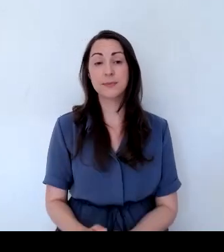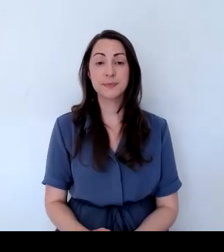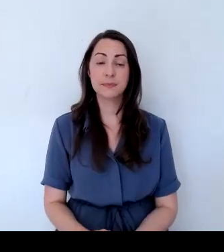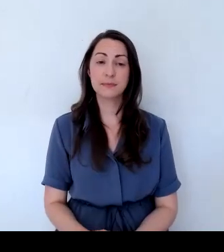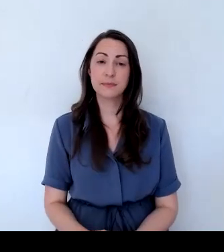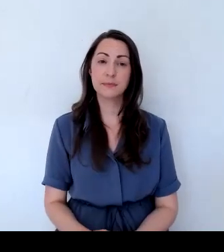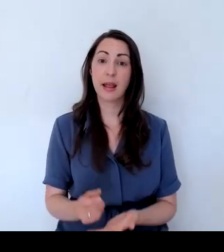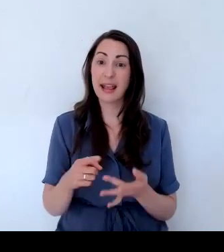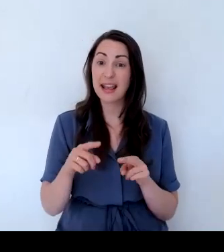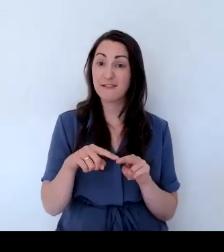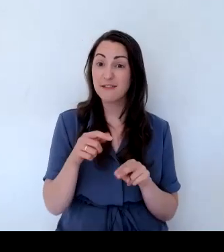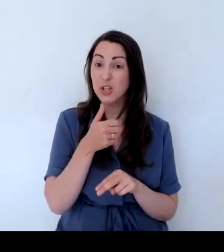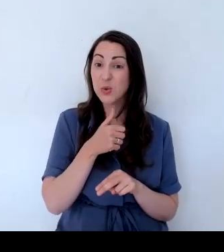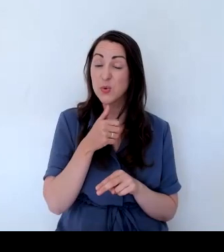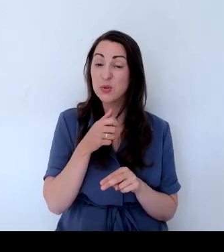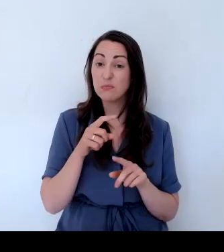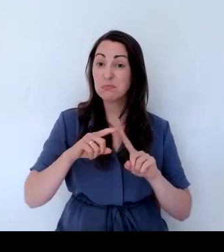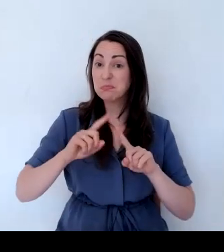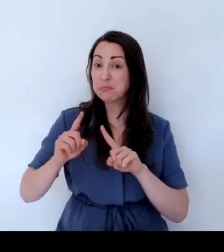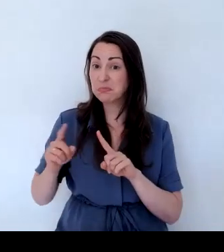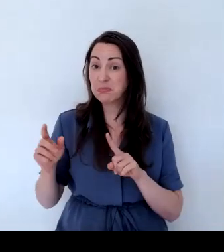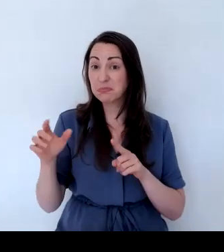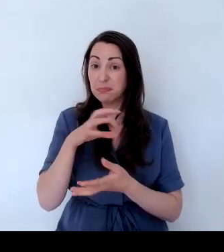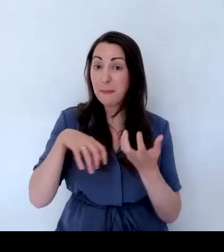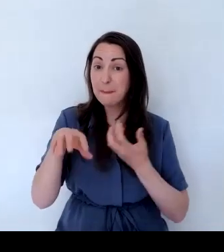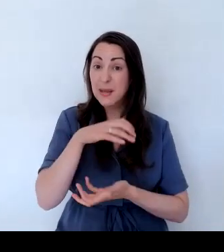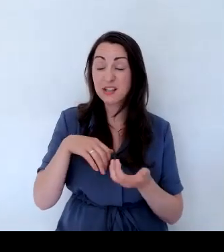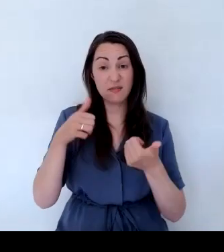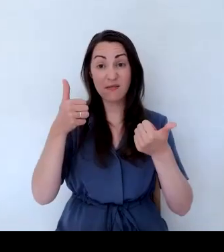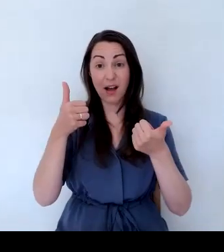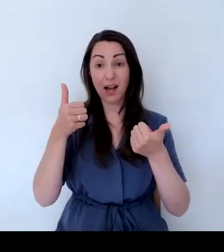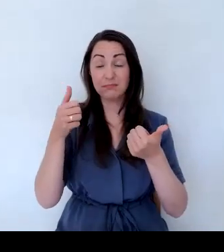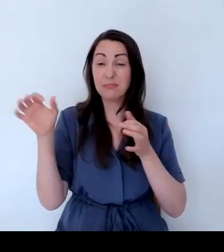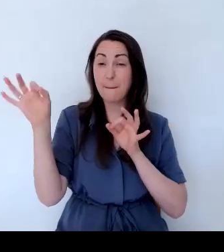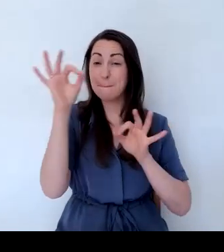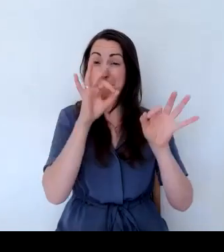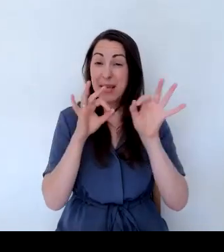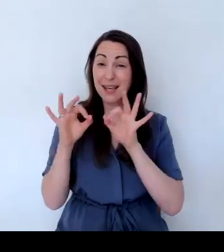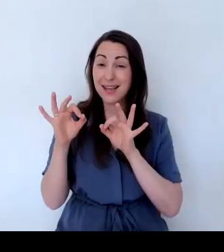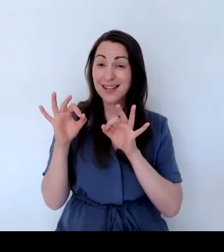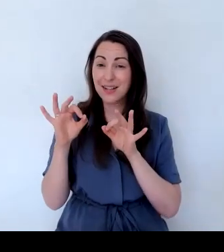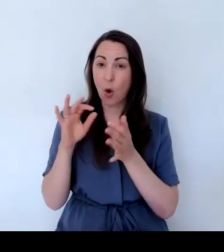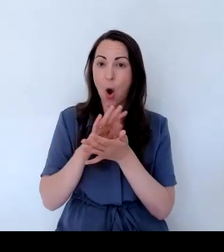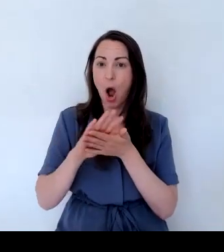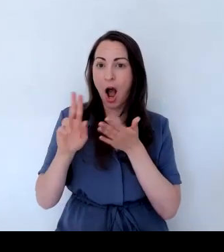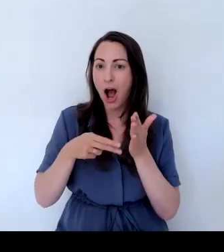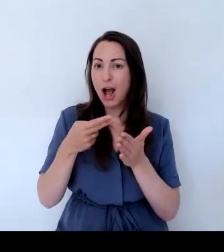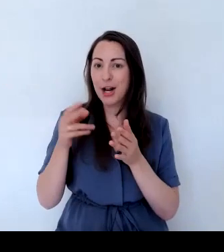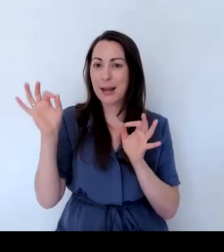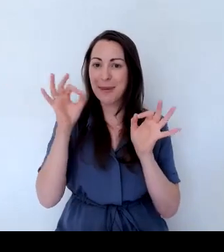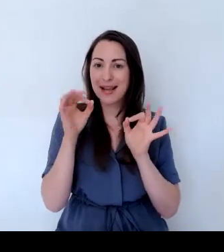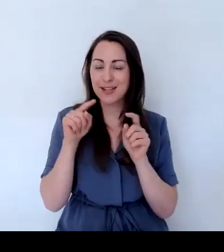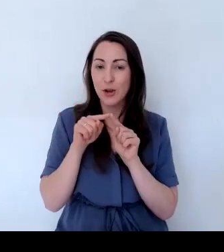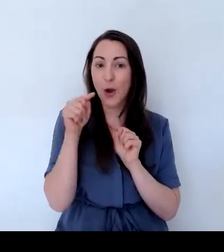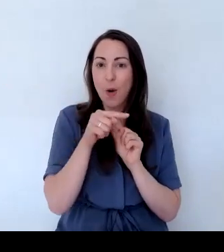the pollinators will be happy. So that, you know, when the honeybees go and do the waggle dance and they tell everyone where to come, there's plenty